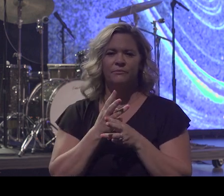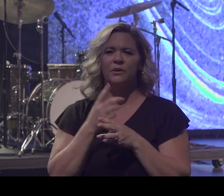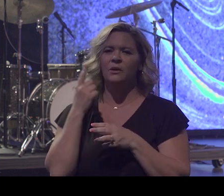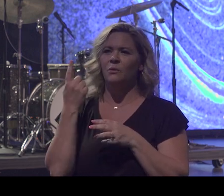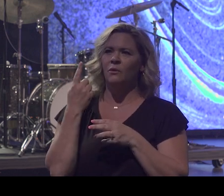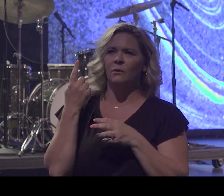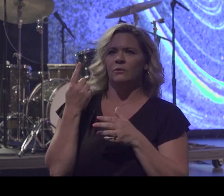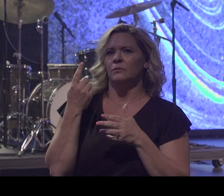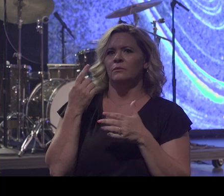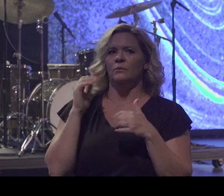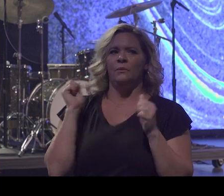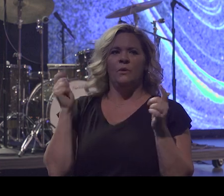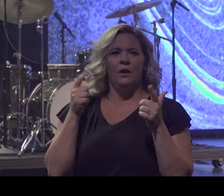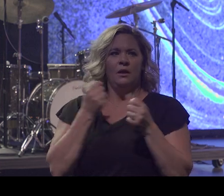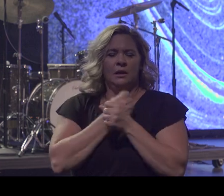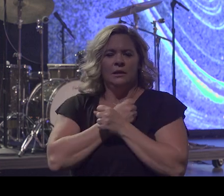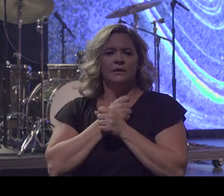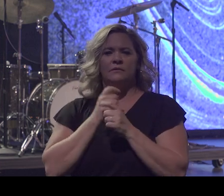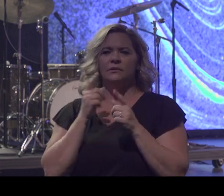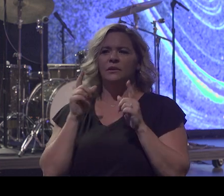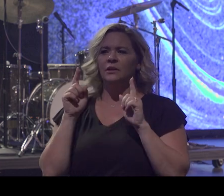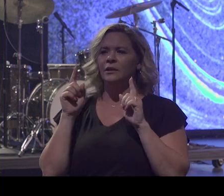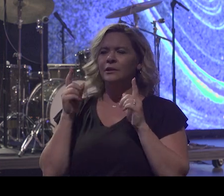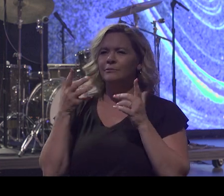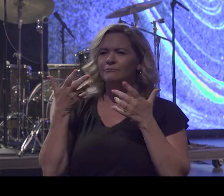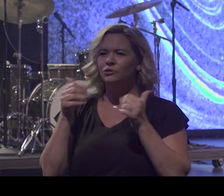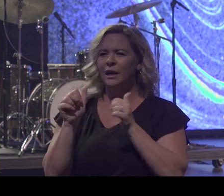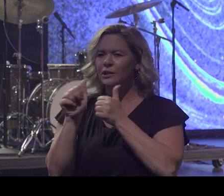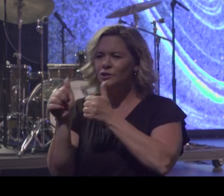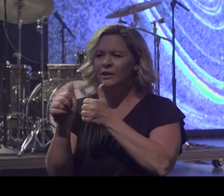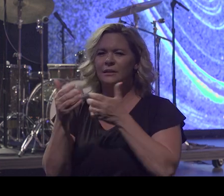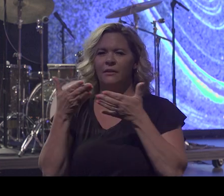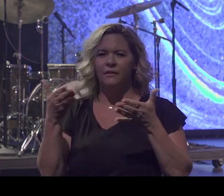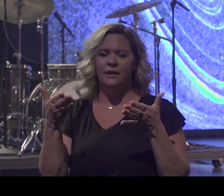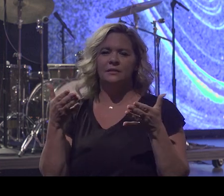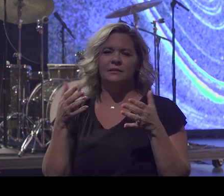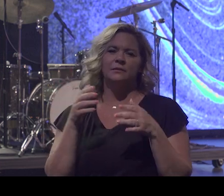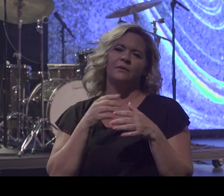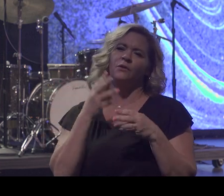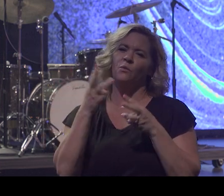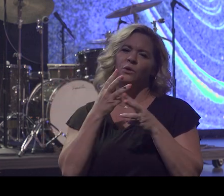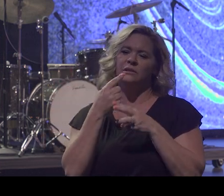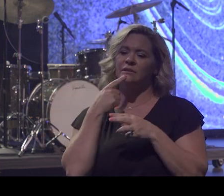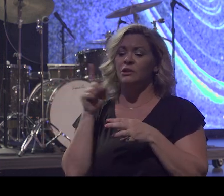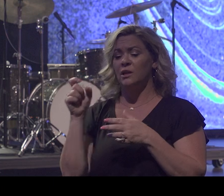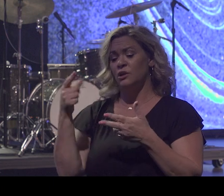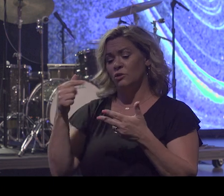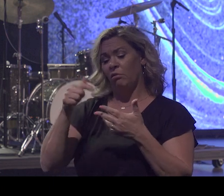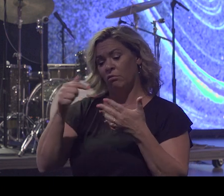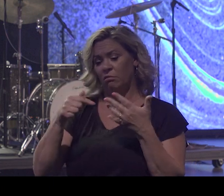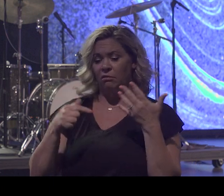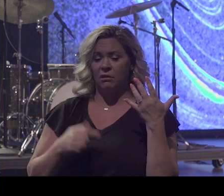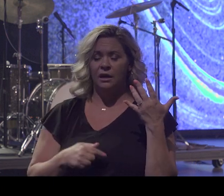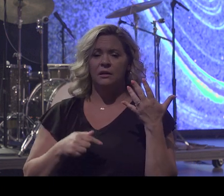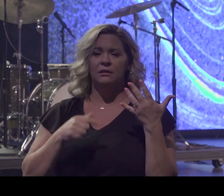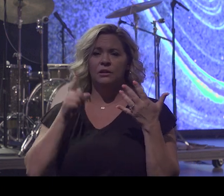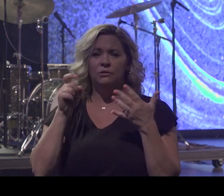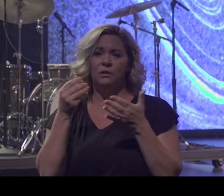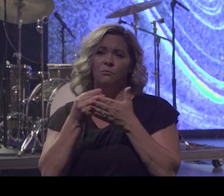go for the things that the world says, hey, man, you need to make more of this. need to do more of that. You need to get more status, and he got it all. And he